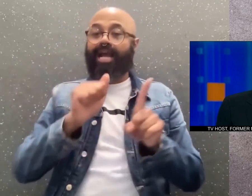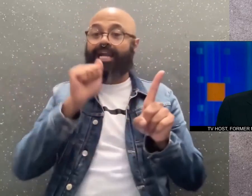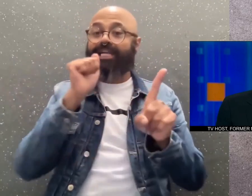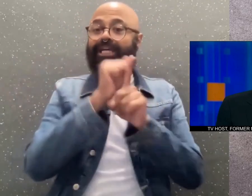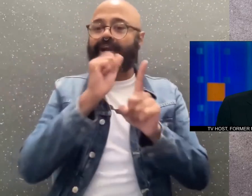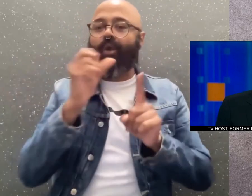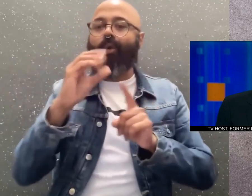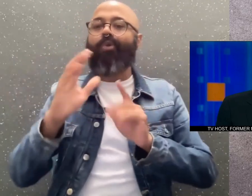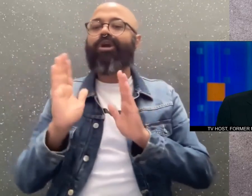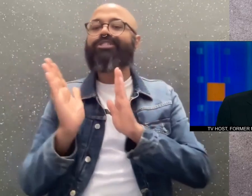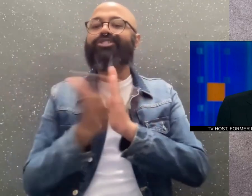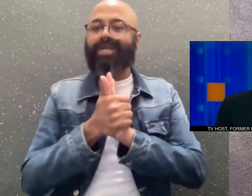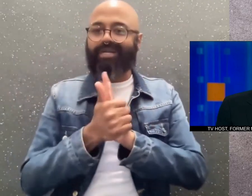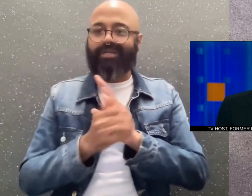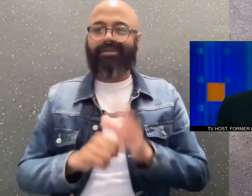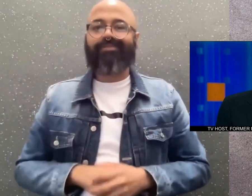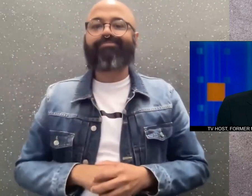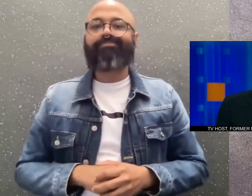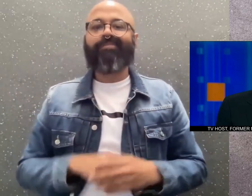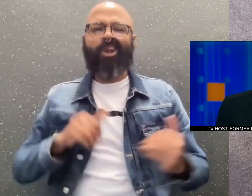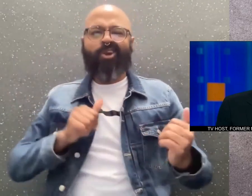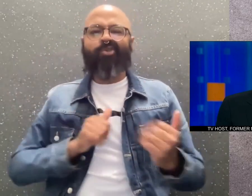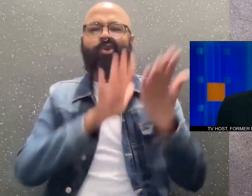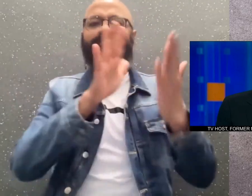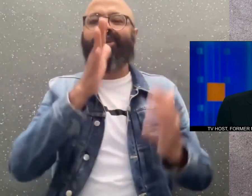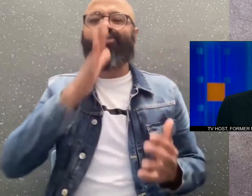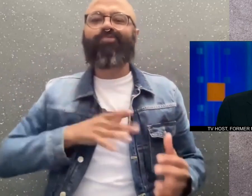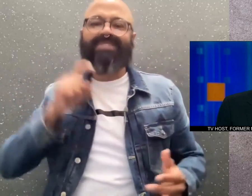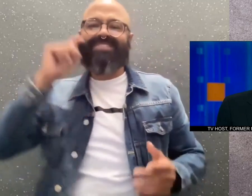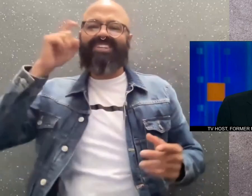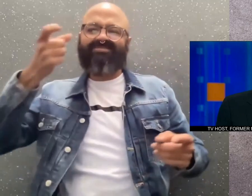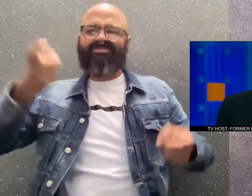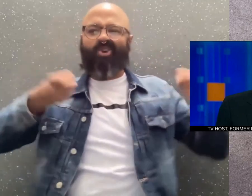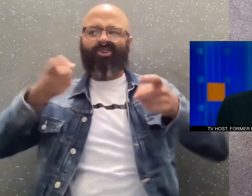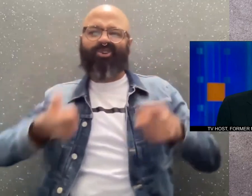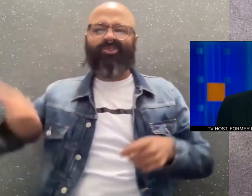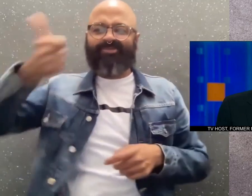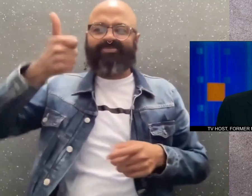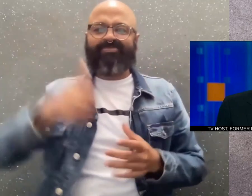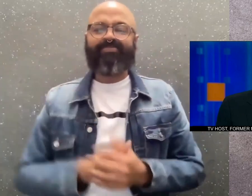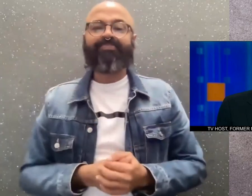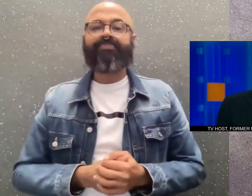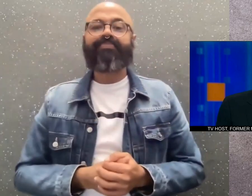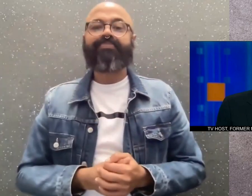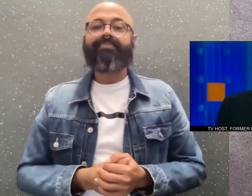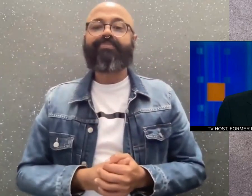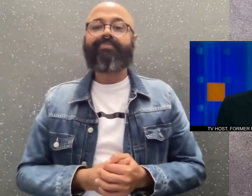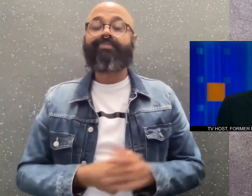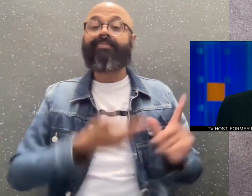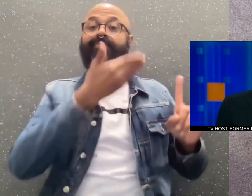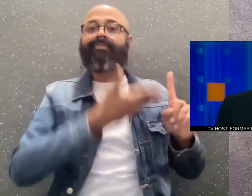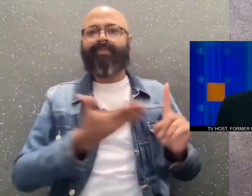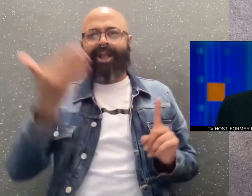The show featured segments with titles like Trick or Cheaters and Confront This Dominatrix.